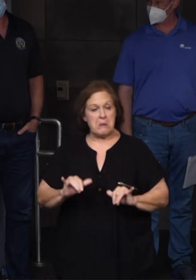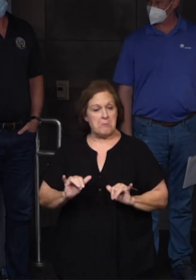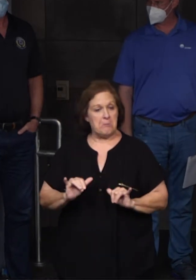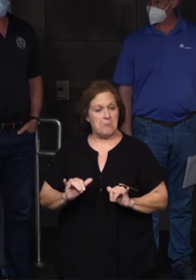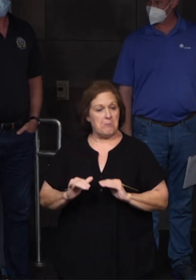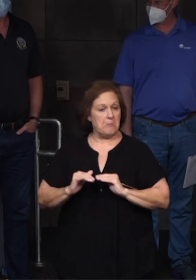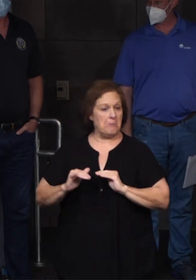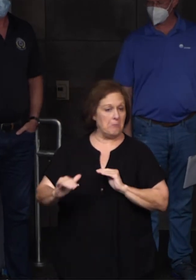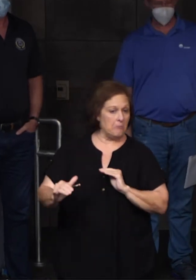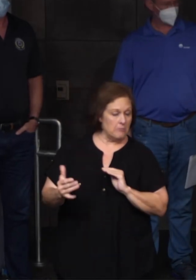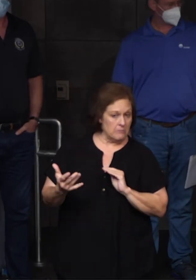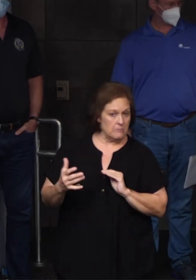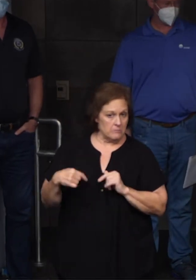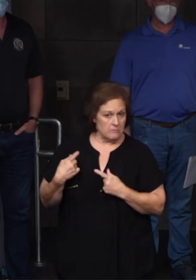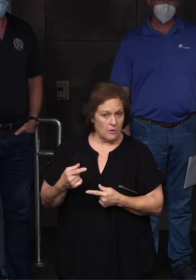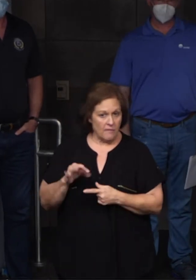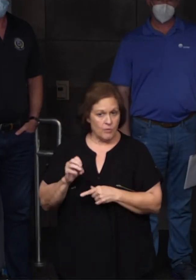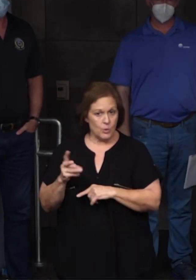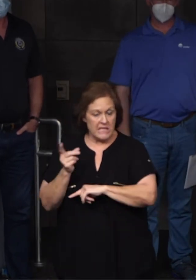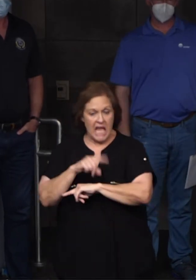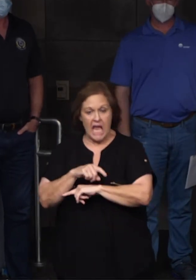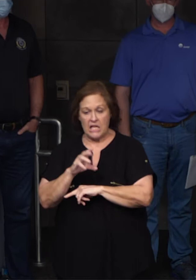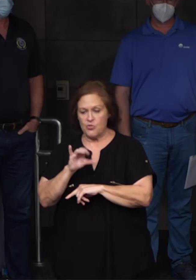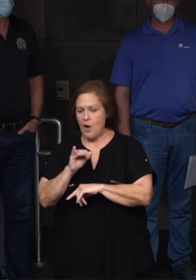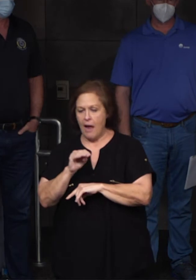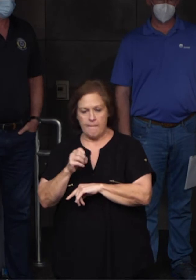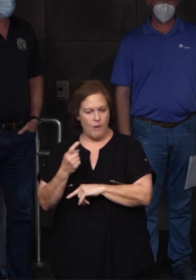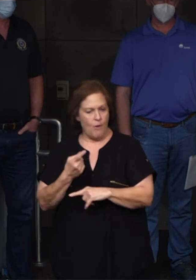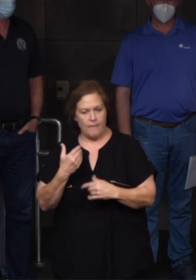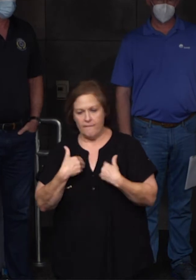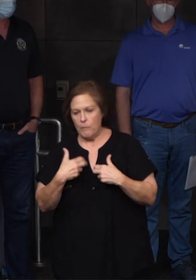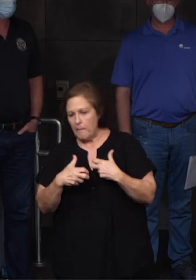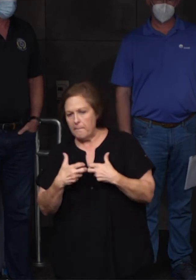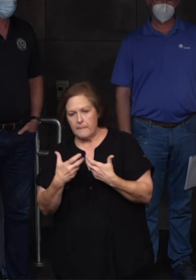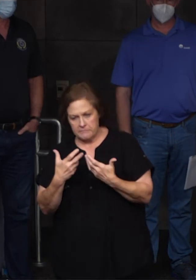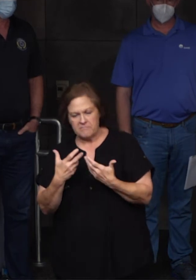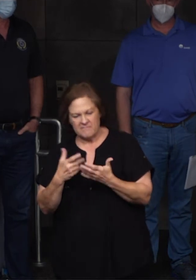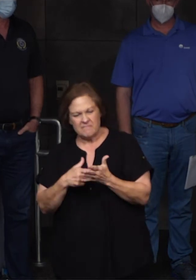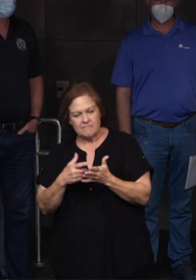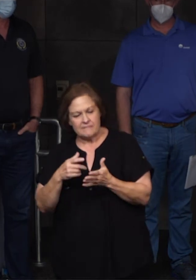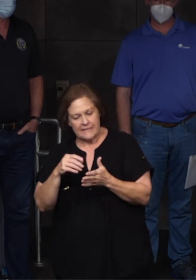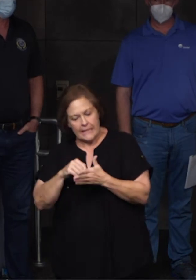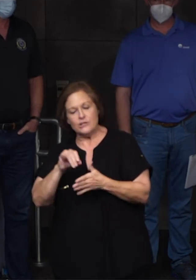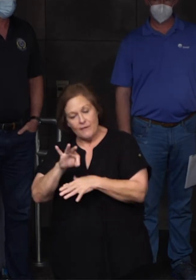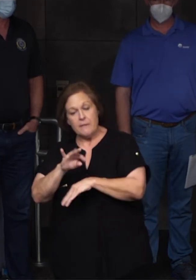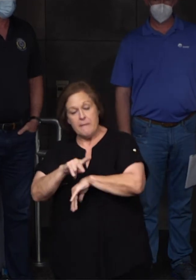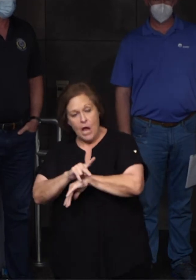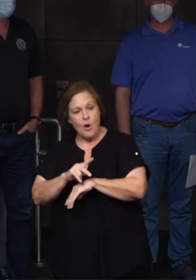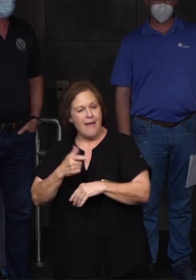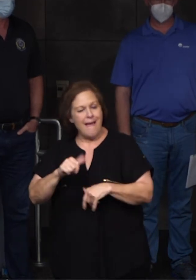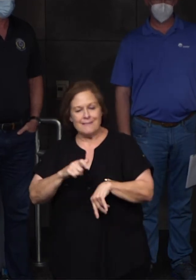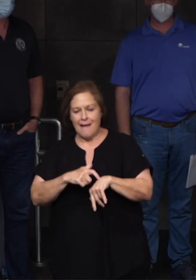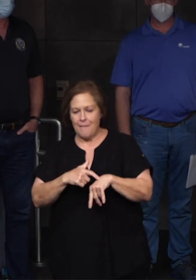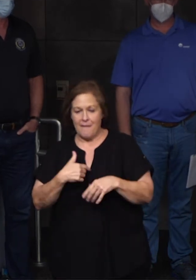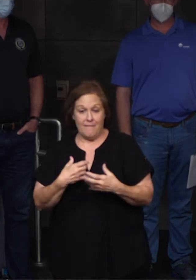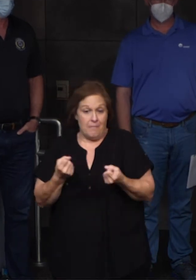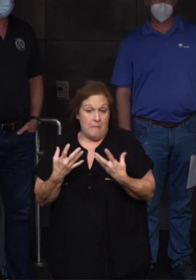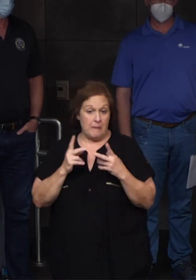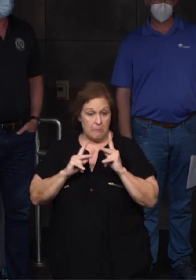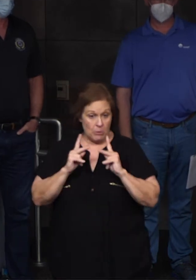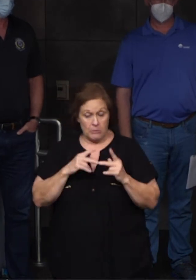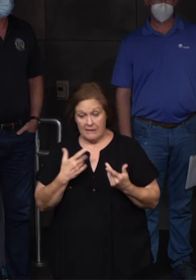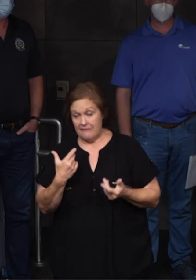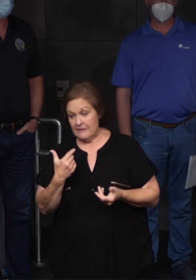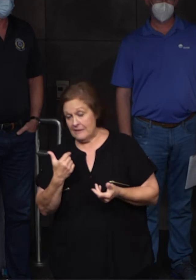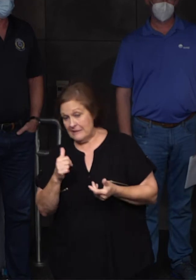were. We've in summer over the past few days. Crime always exists in Jefferson Parish, like any place with a large population. A